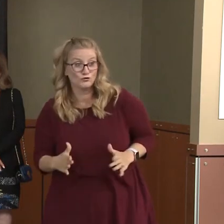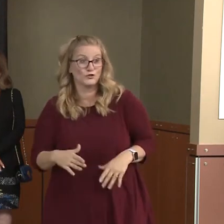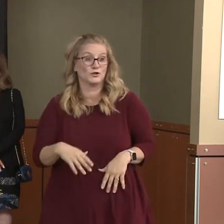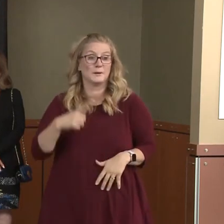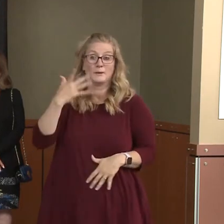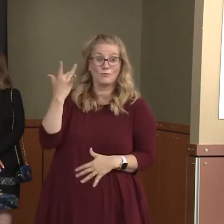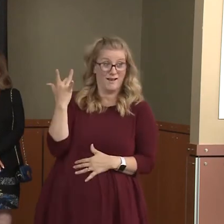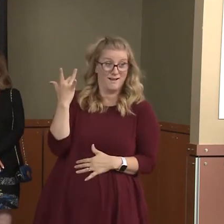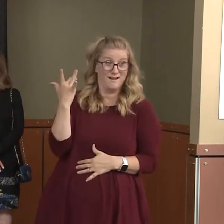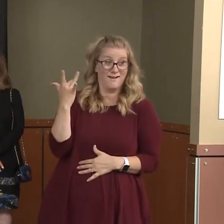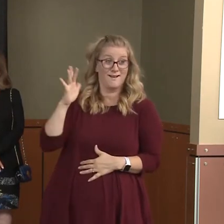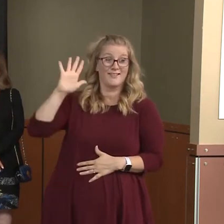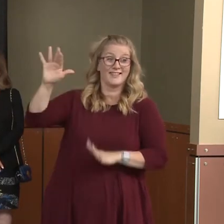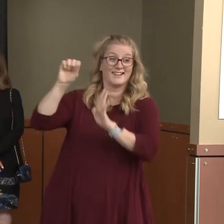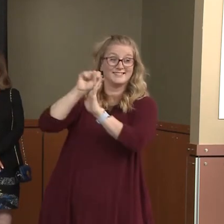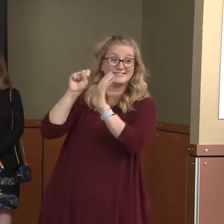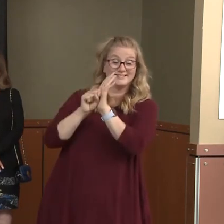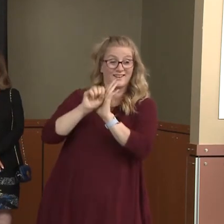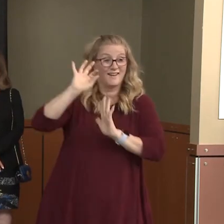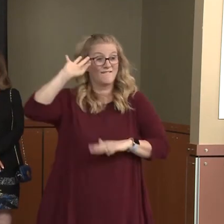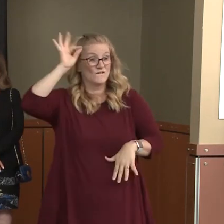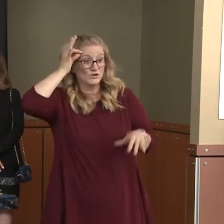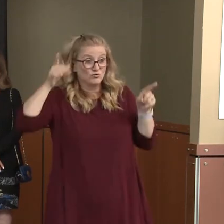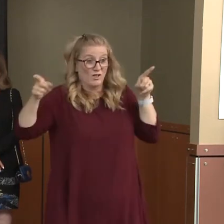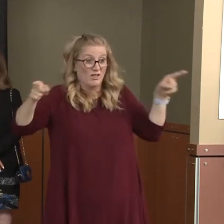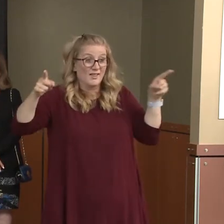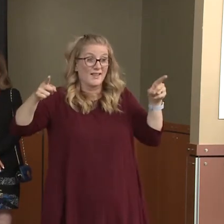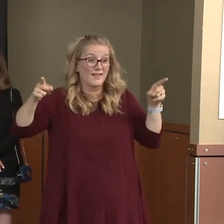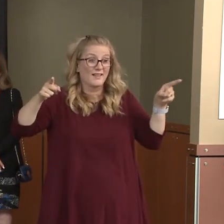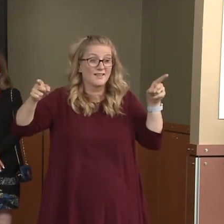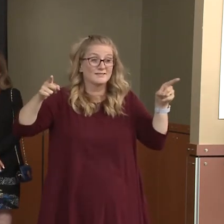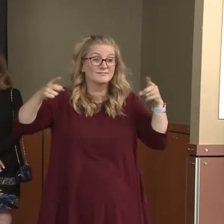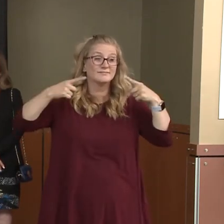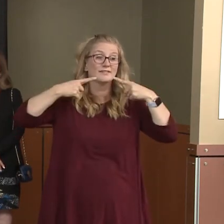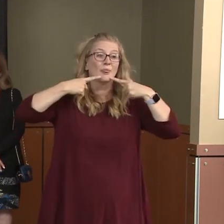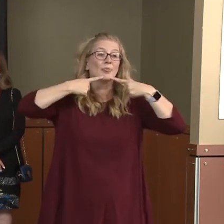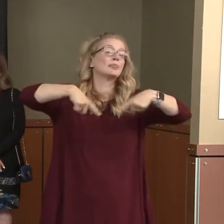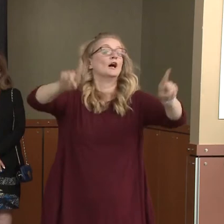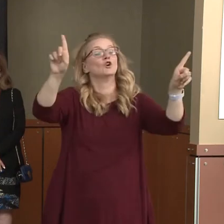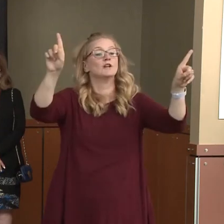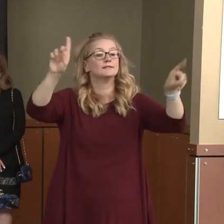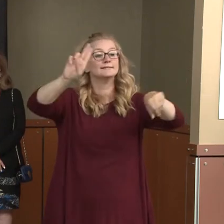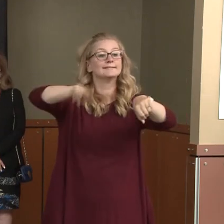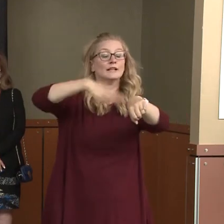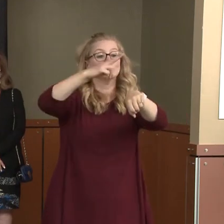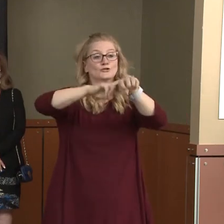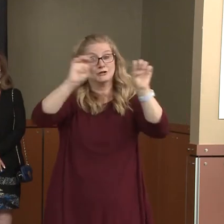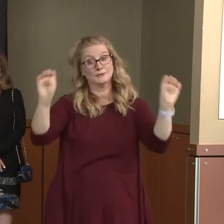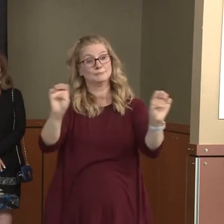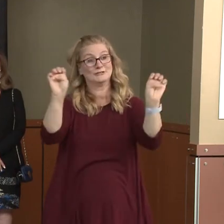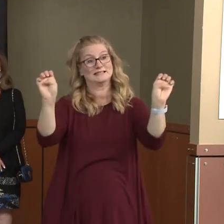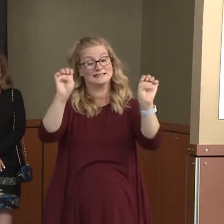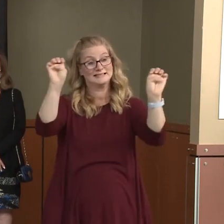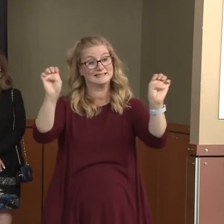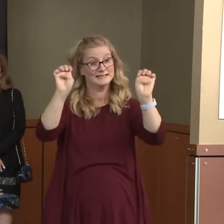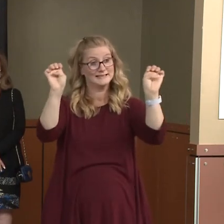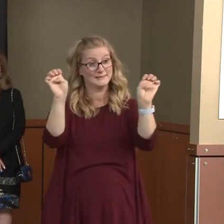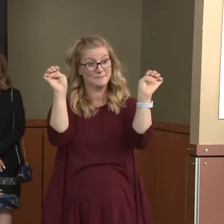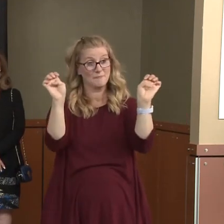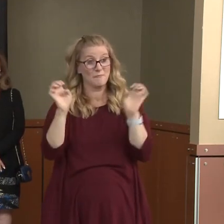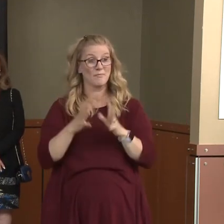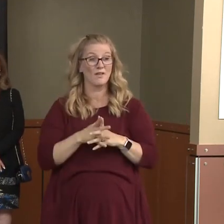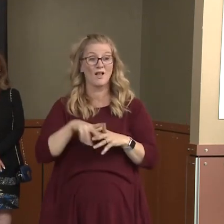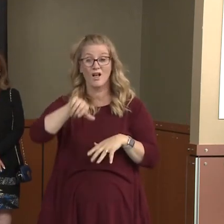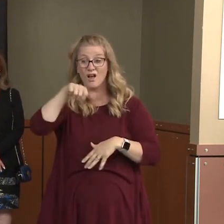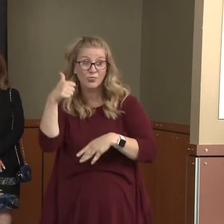himself instituted the Defense Production Act requiring different companies across the country to stop what they were doing and produce